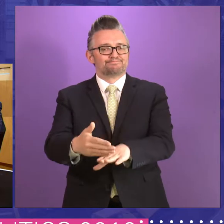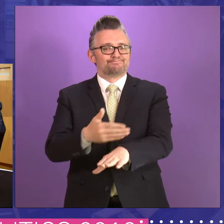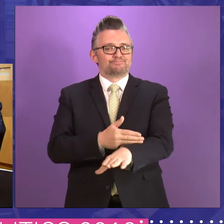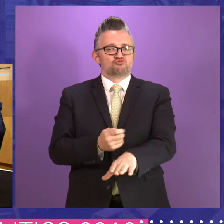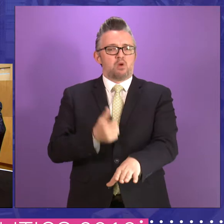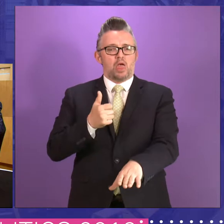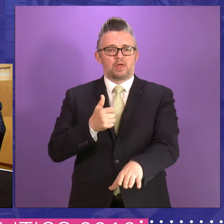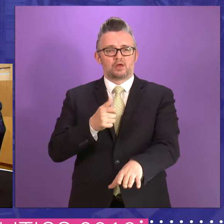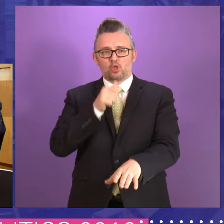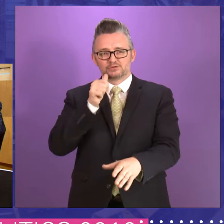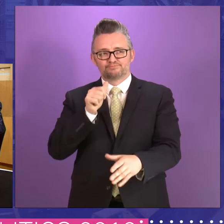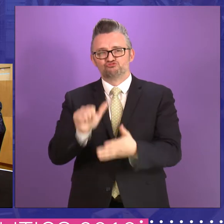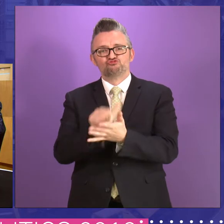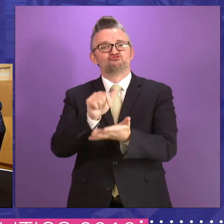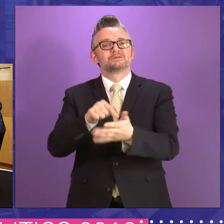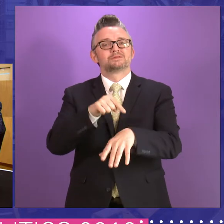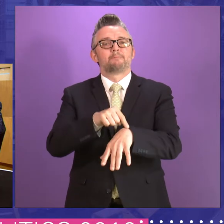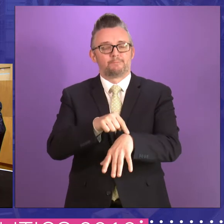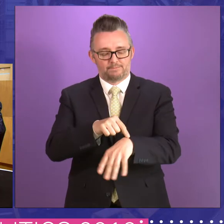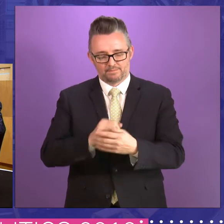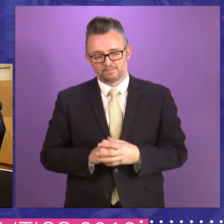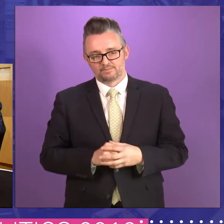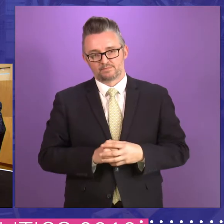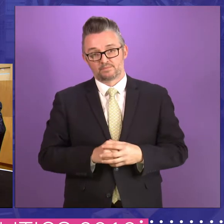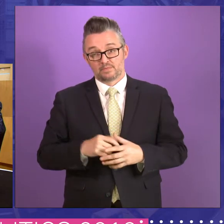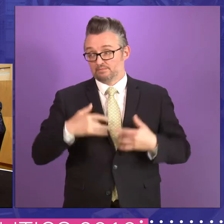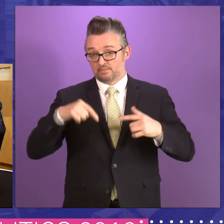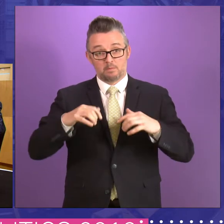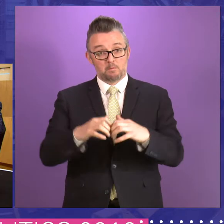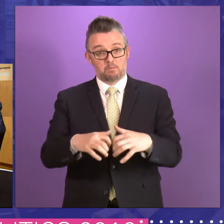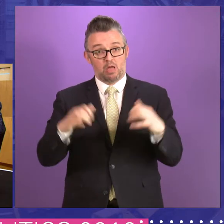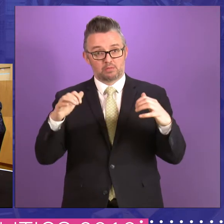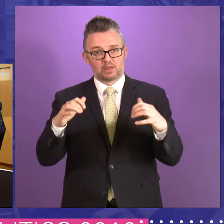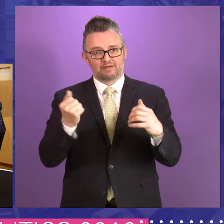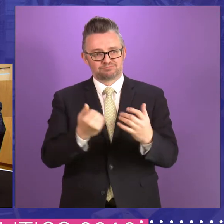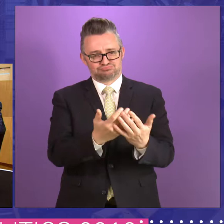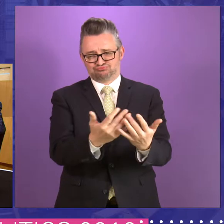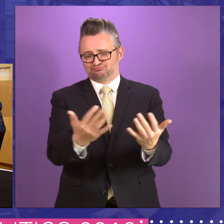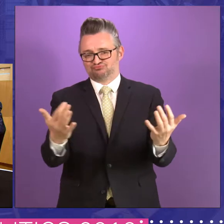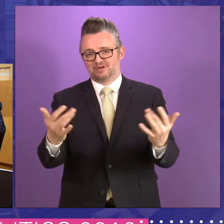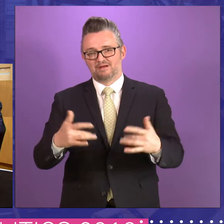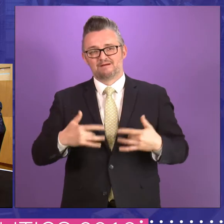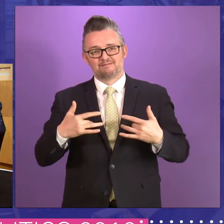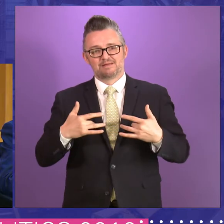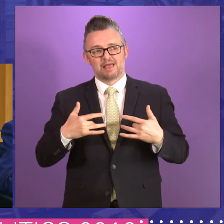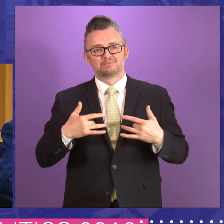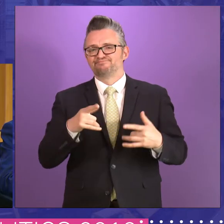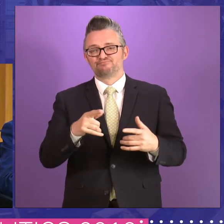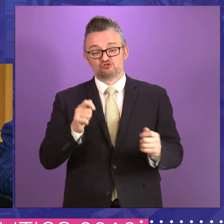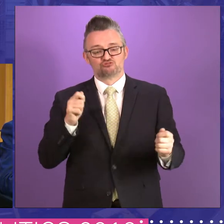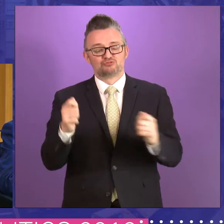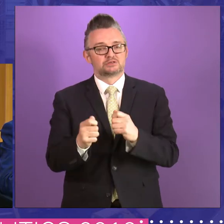Uh, I think there are people within the parliament from all parties who thought the reforms had gone far enough.